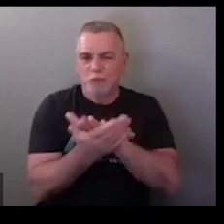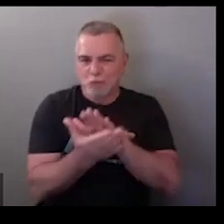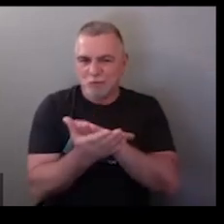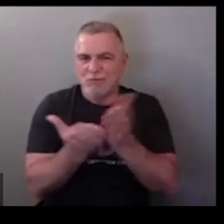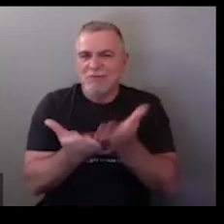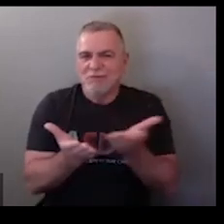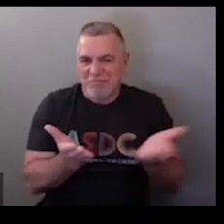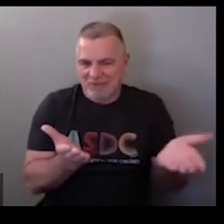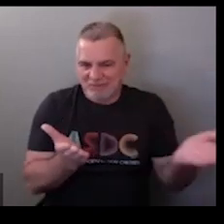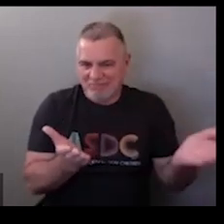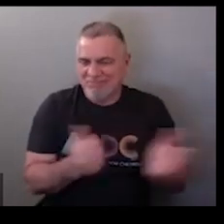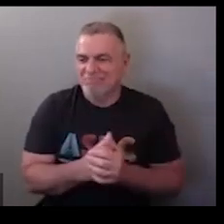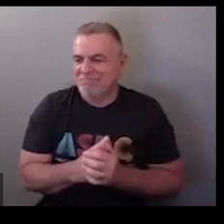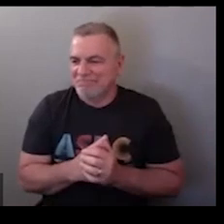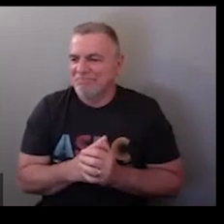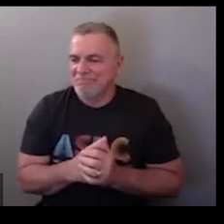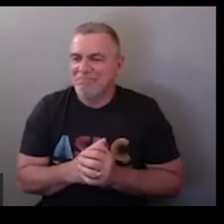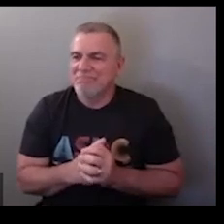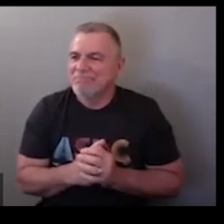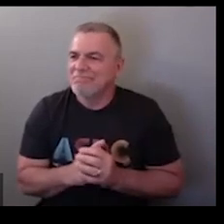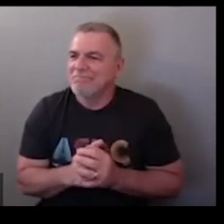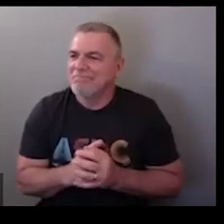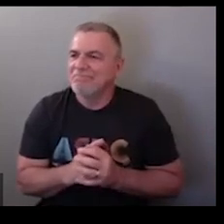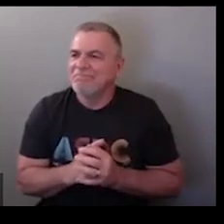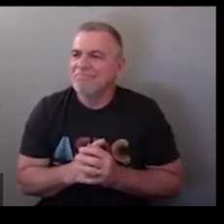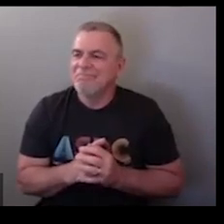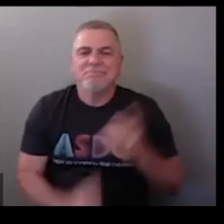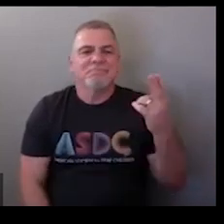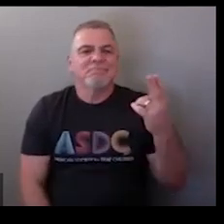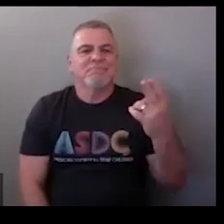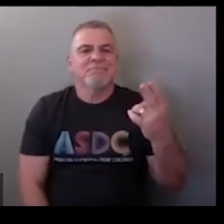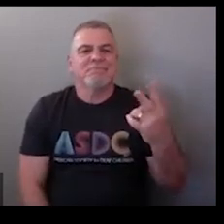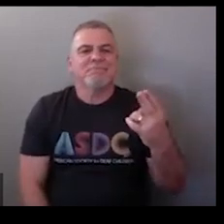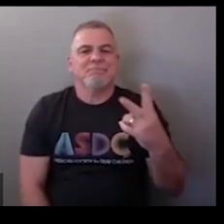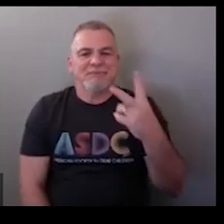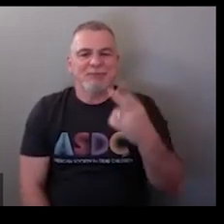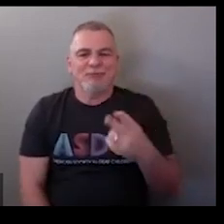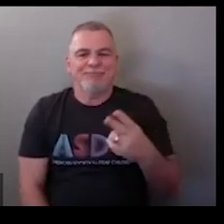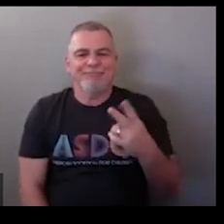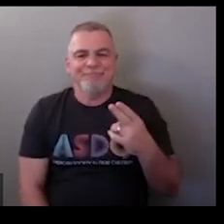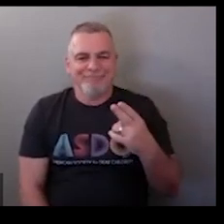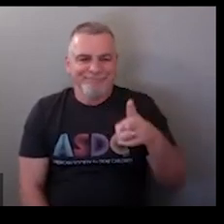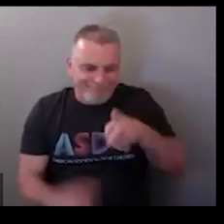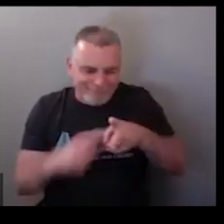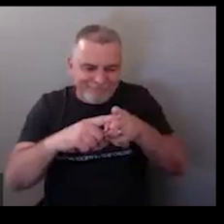content wise we understand you're talking about supplies and we would choose that word scissors